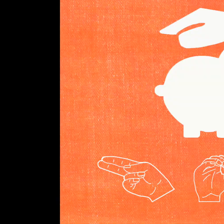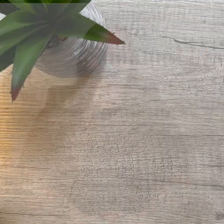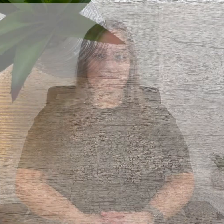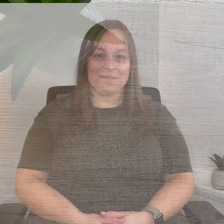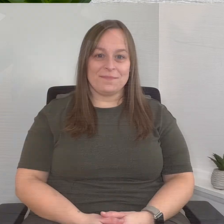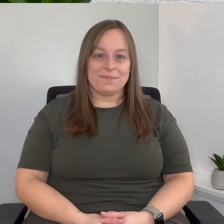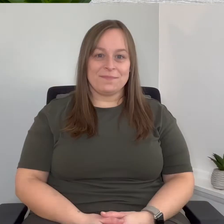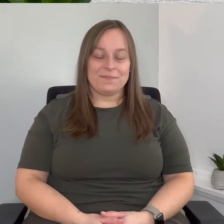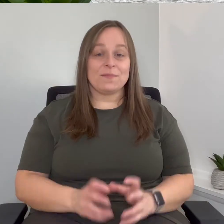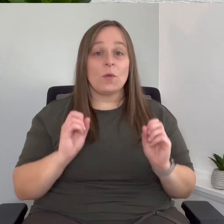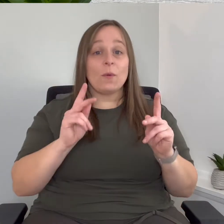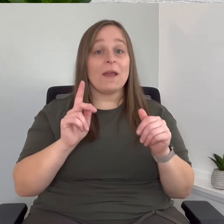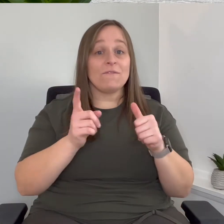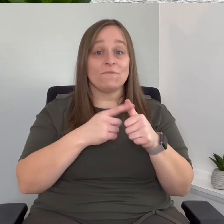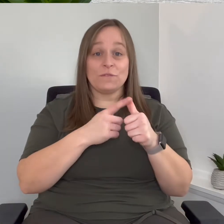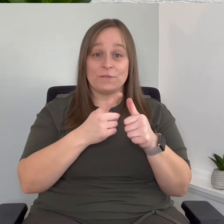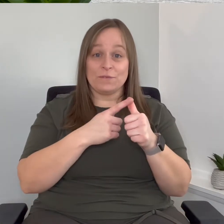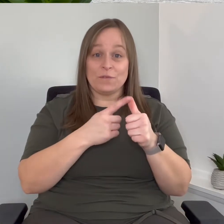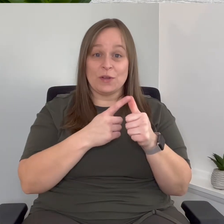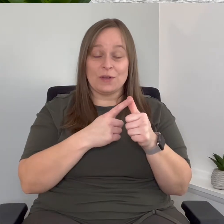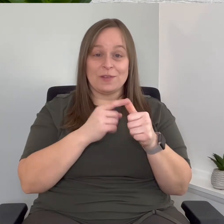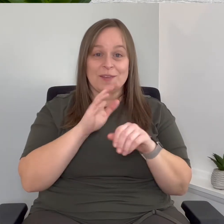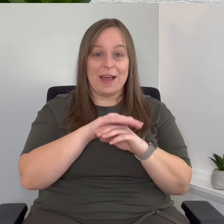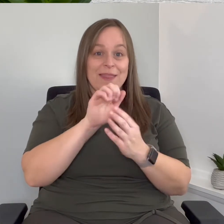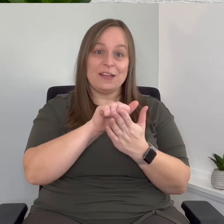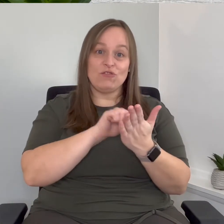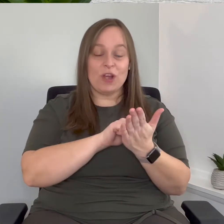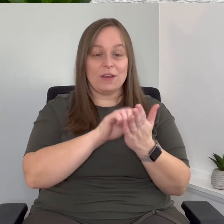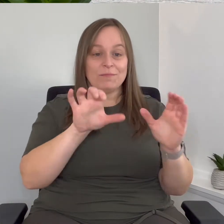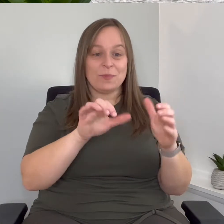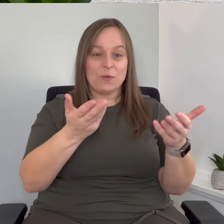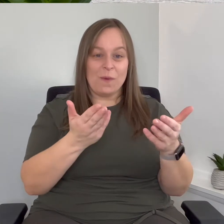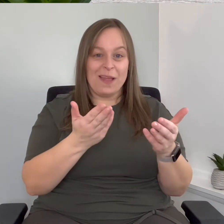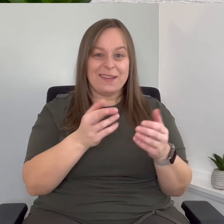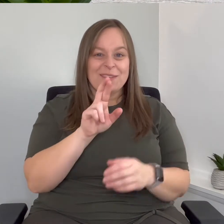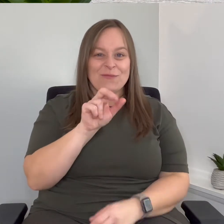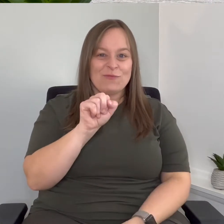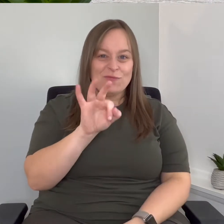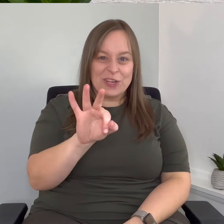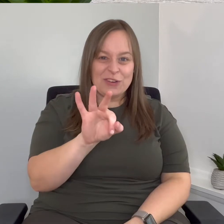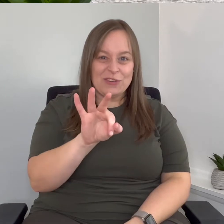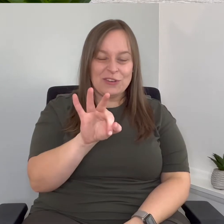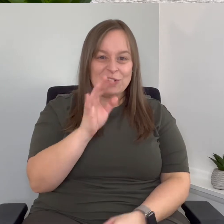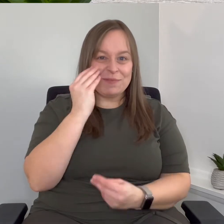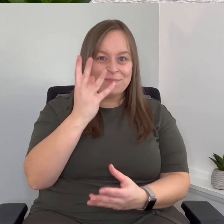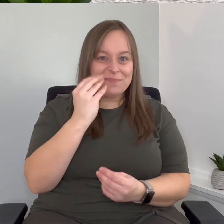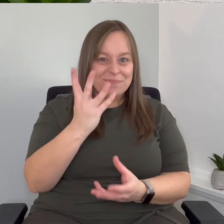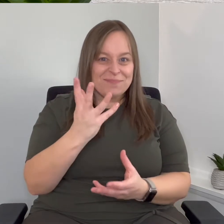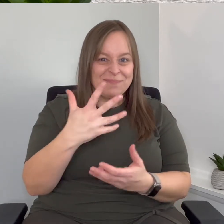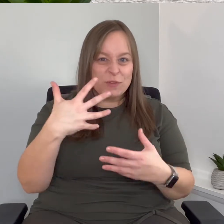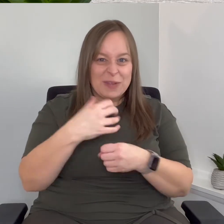okay so first thing that's on the agenda is the refrigerator recap and update